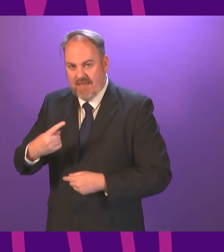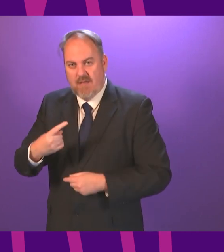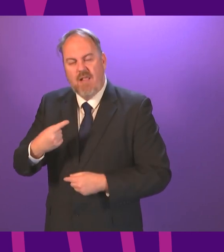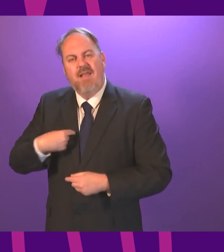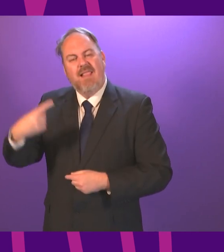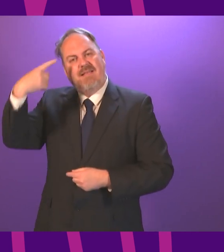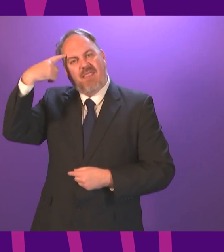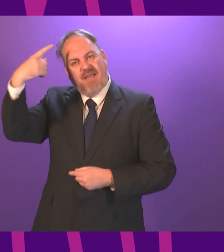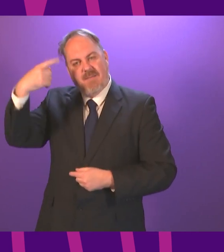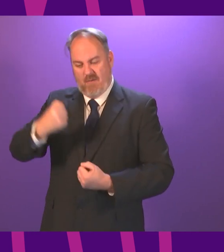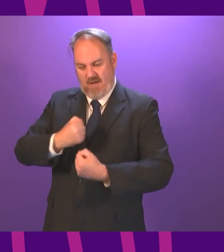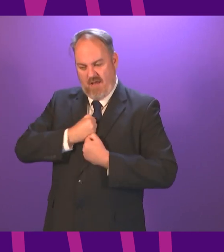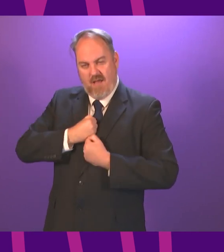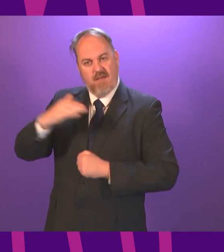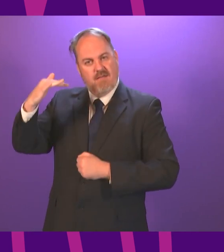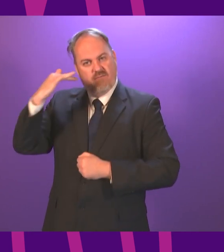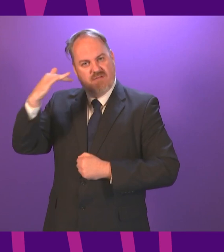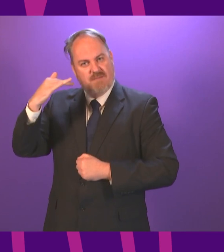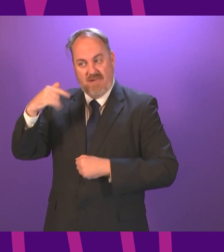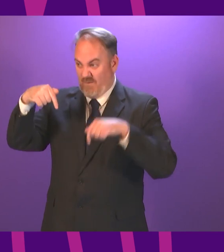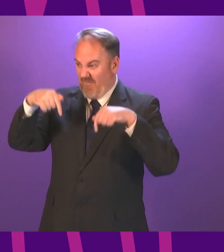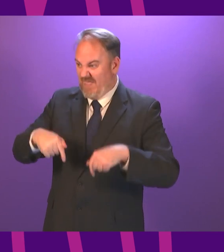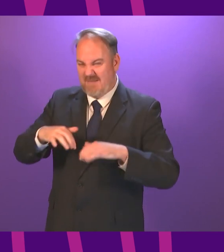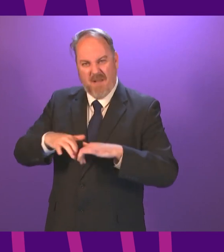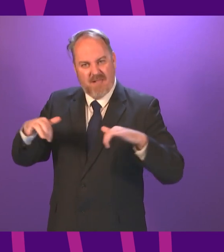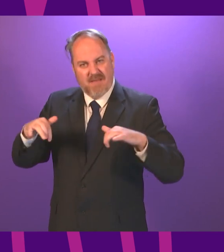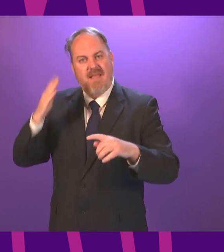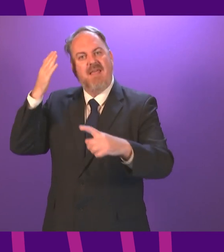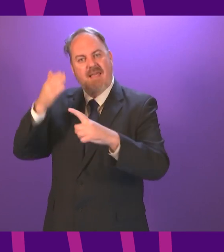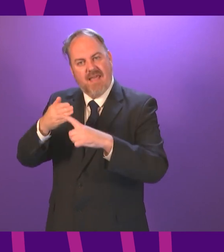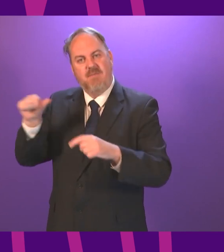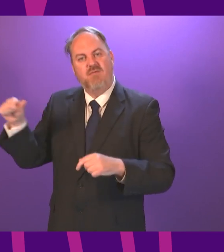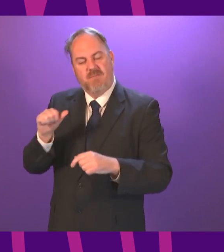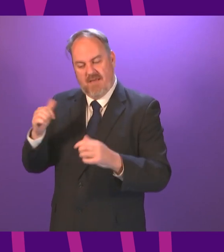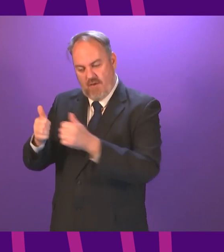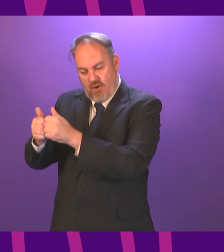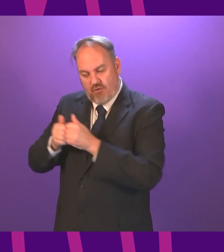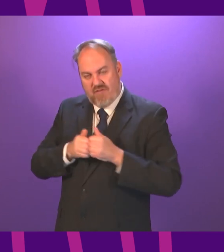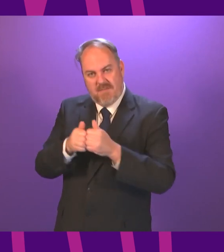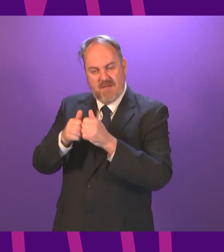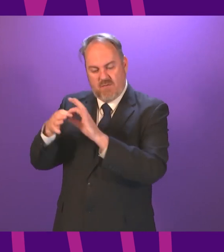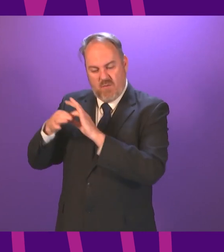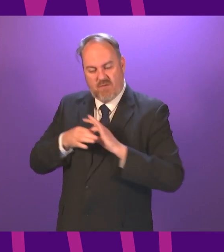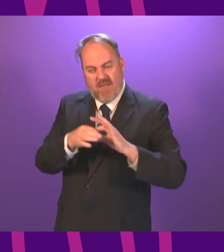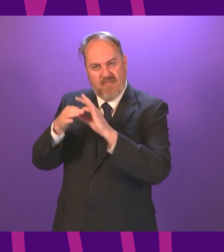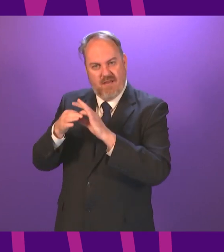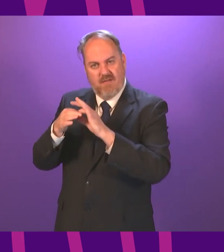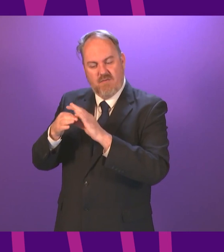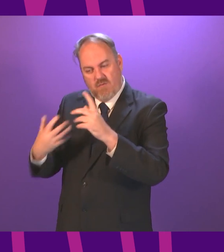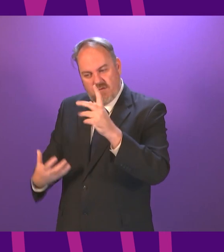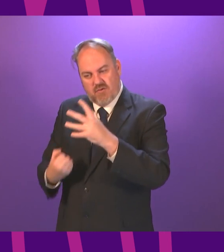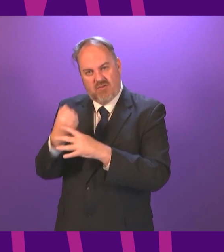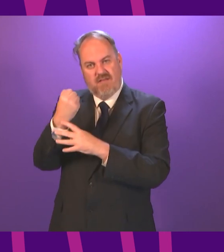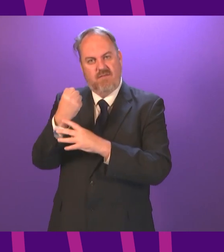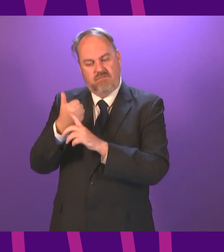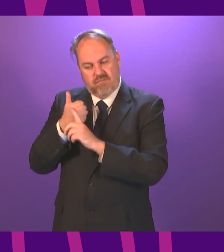principles of this re-established parliament and seek to find consensus on these critical issues. The people of Scotland returned the SNP to